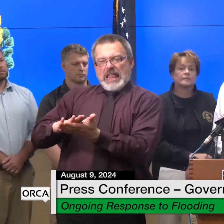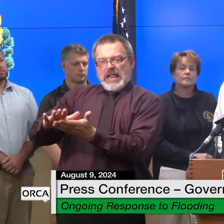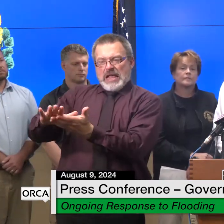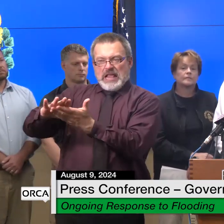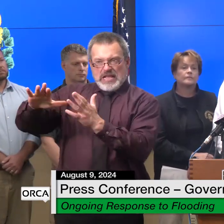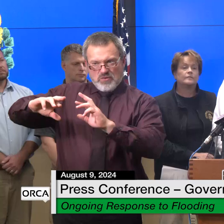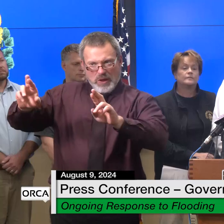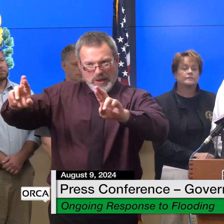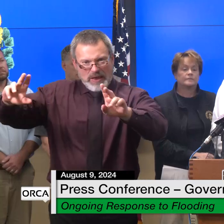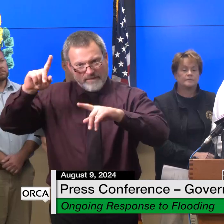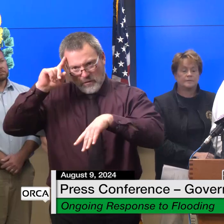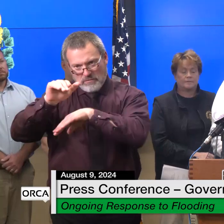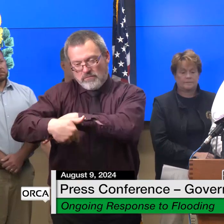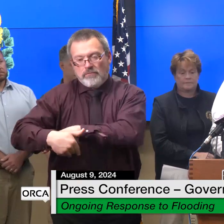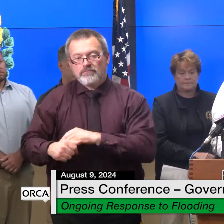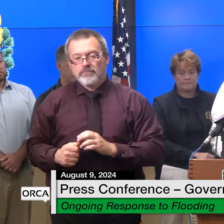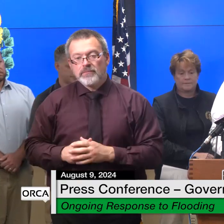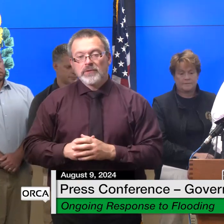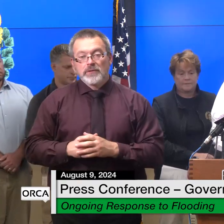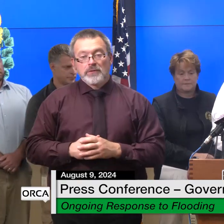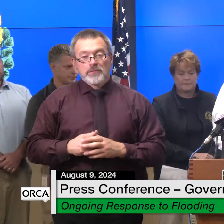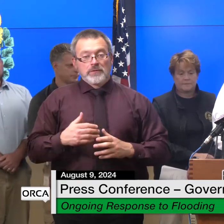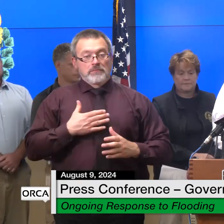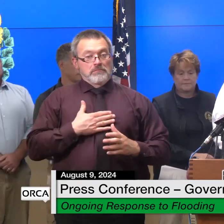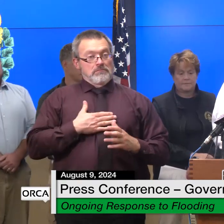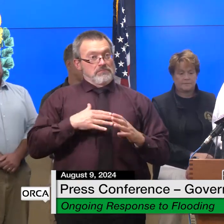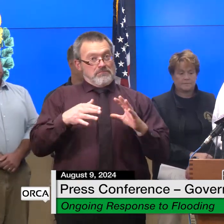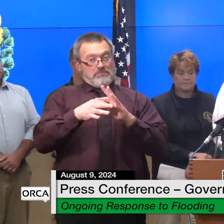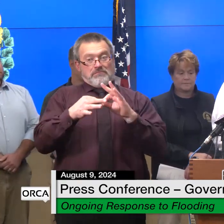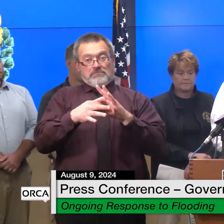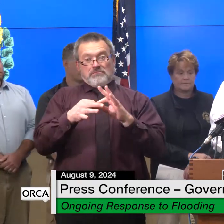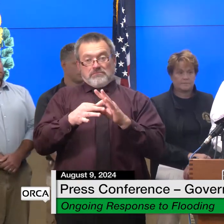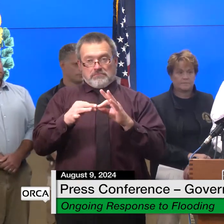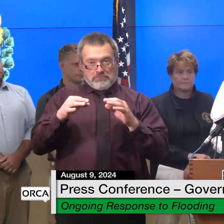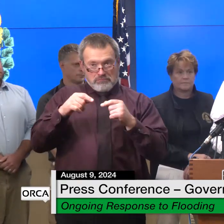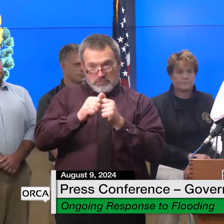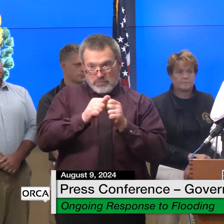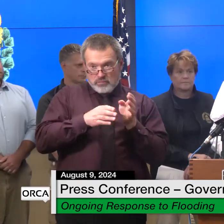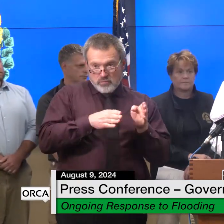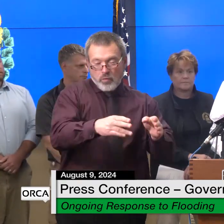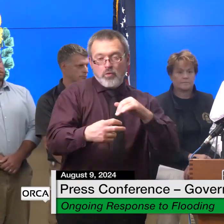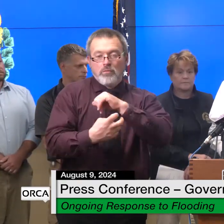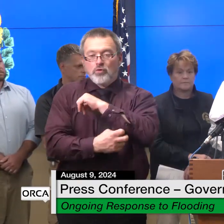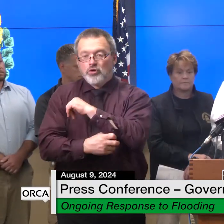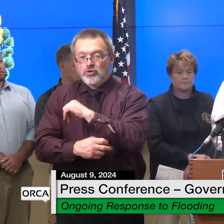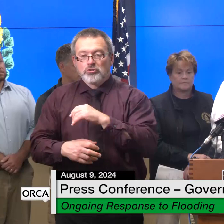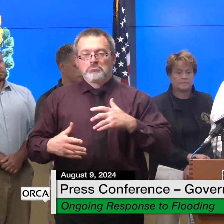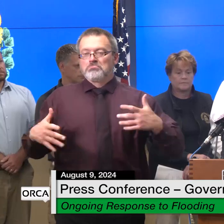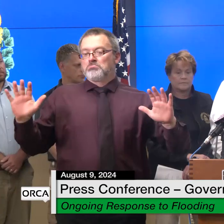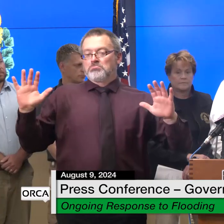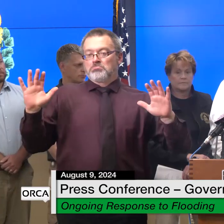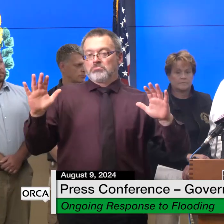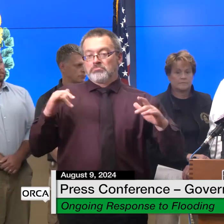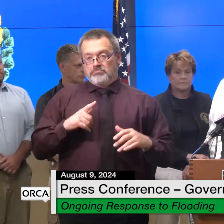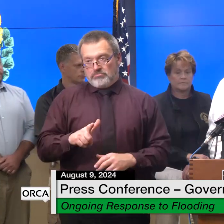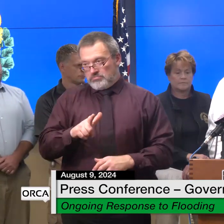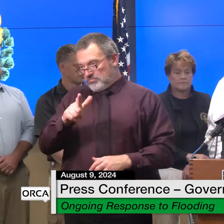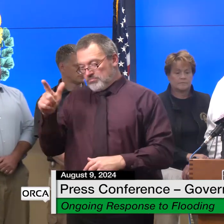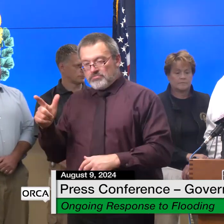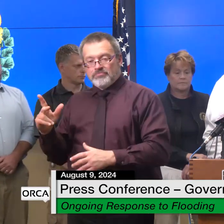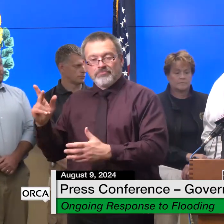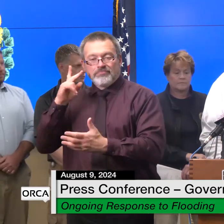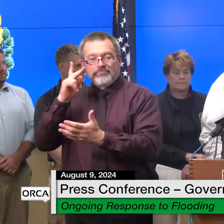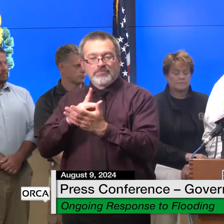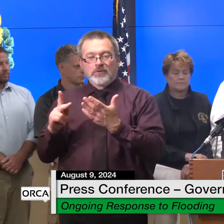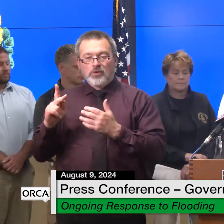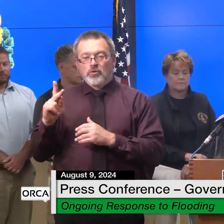that concludes the report on roads and bridges and i would turn this over to secretary lindsay curly of the agency of commerce and community